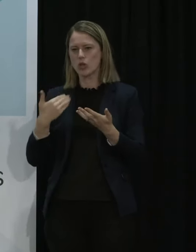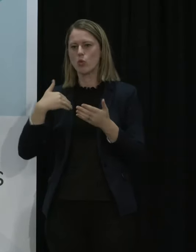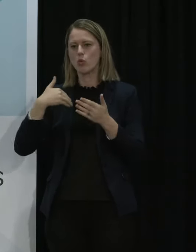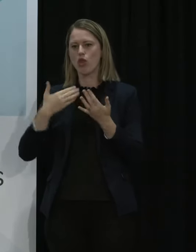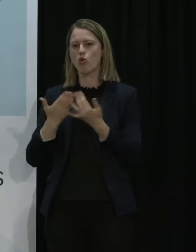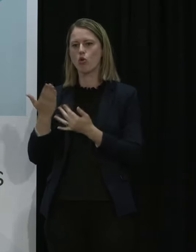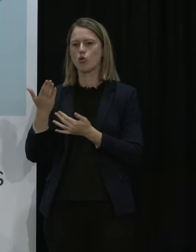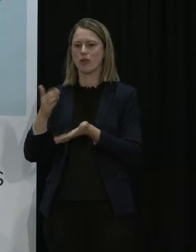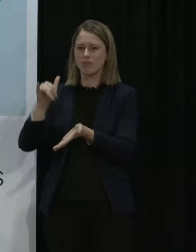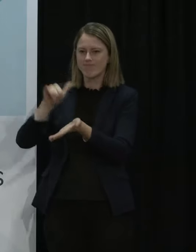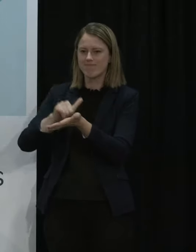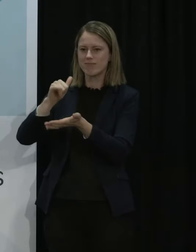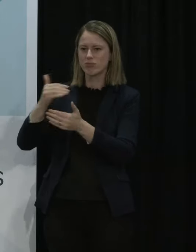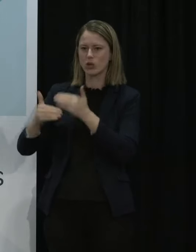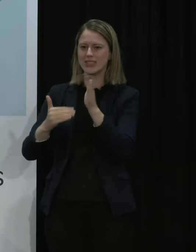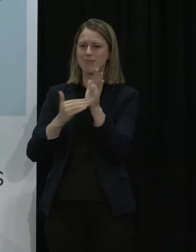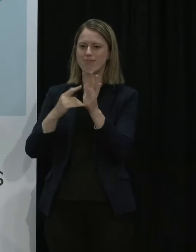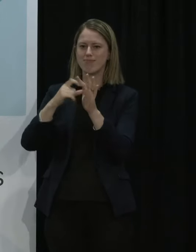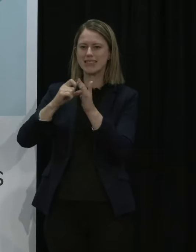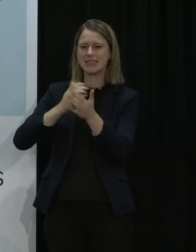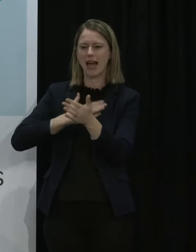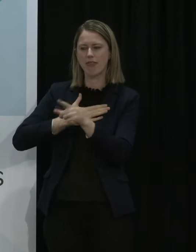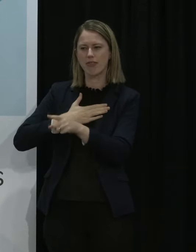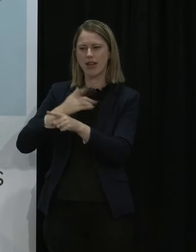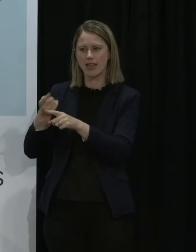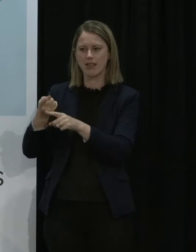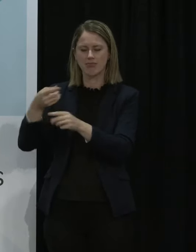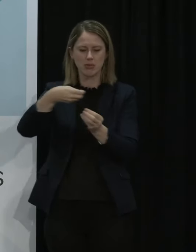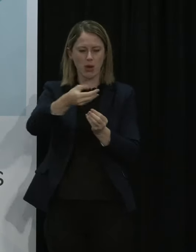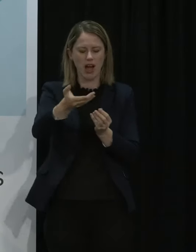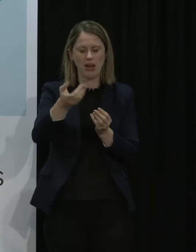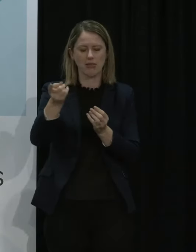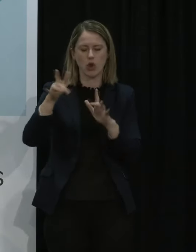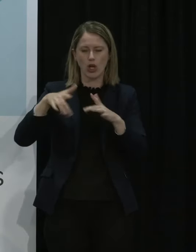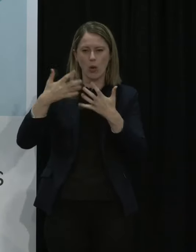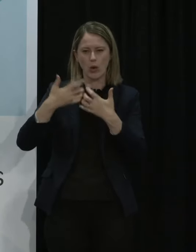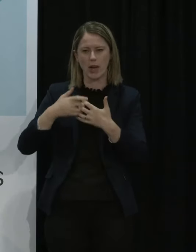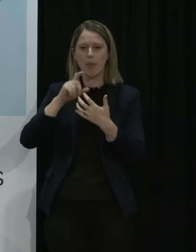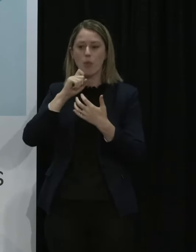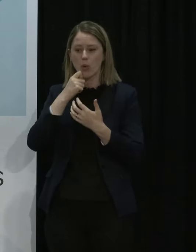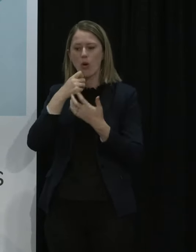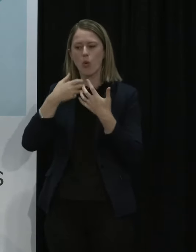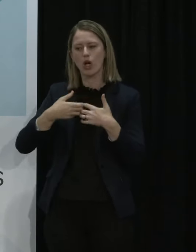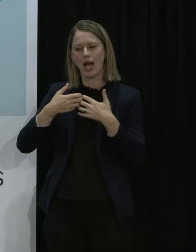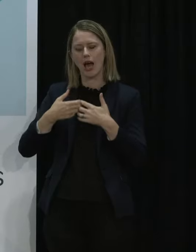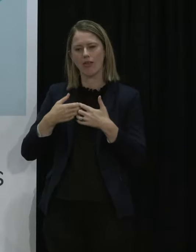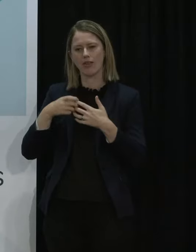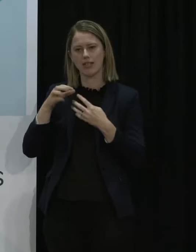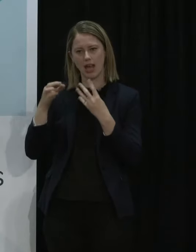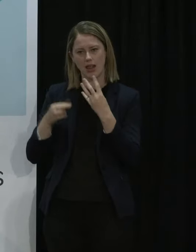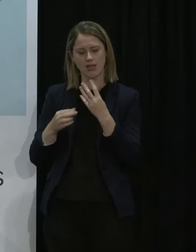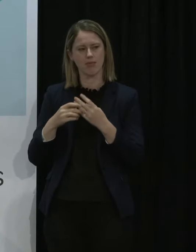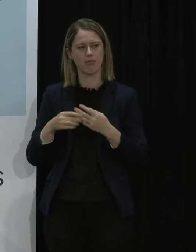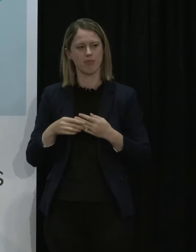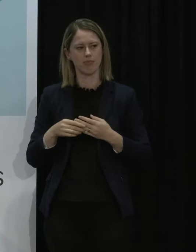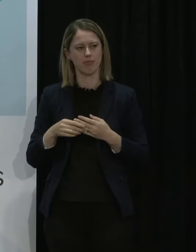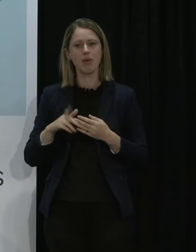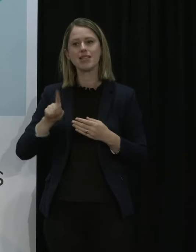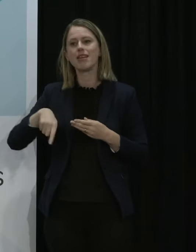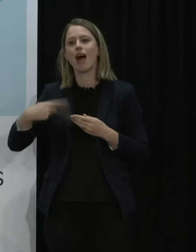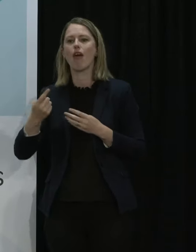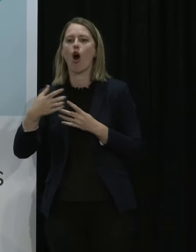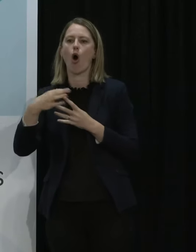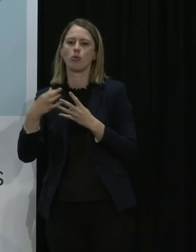process and then we need to get the supply here on shore but we'll work out all those sorts of details the key thing here is that it's another